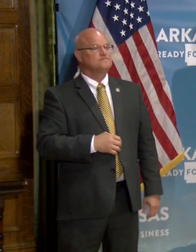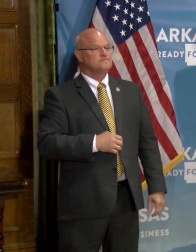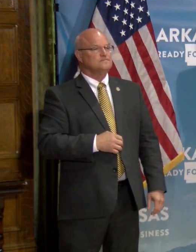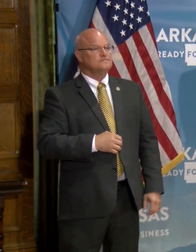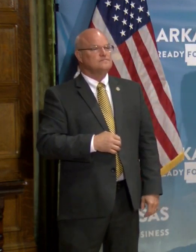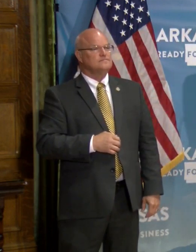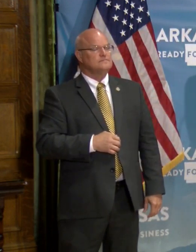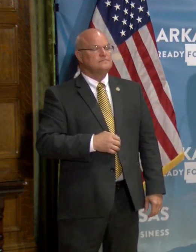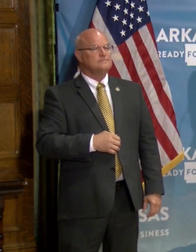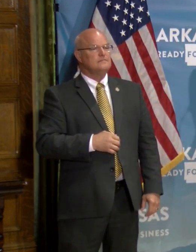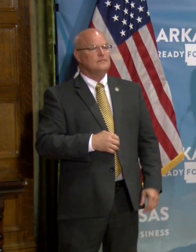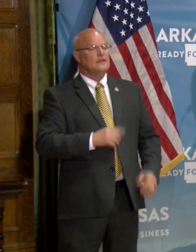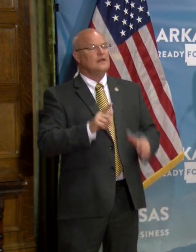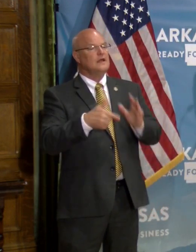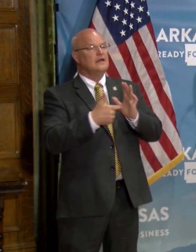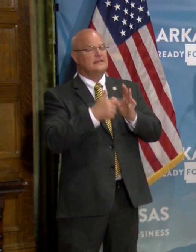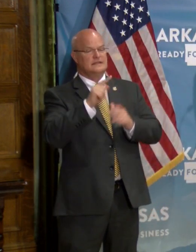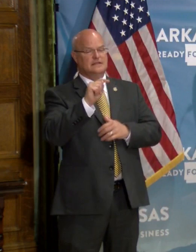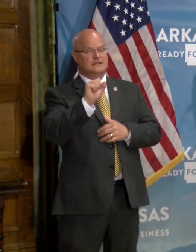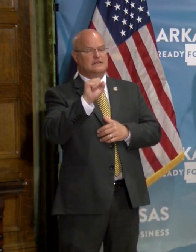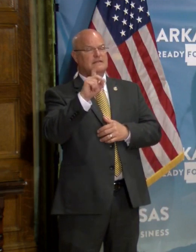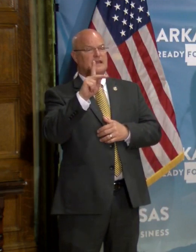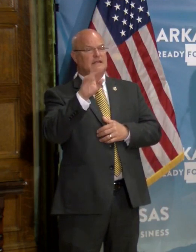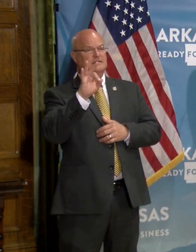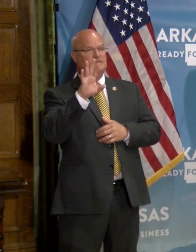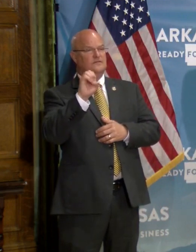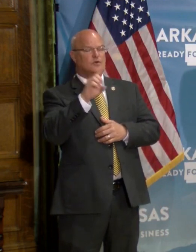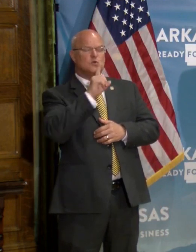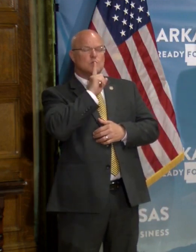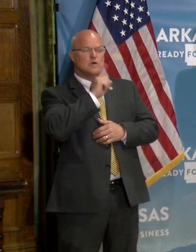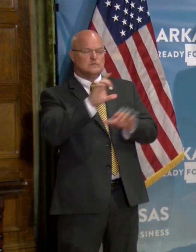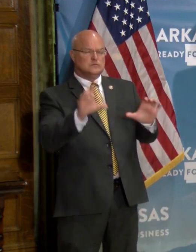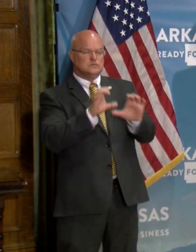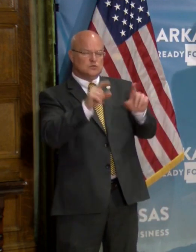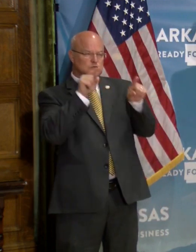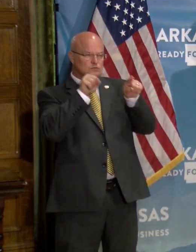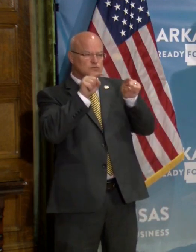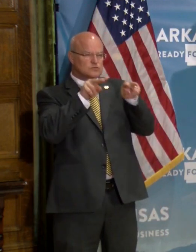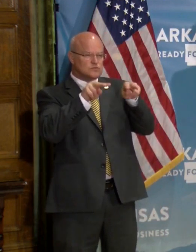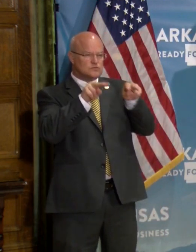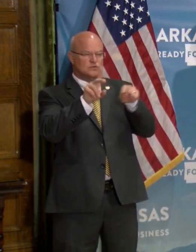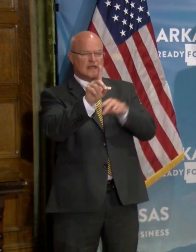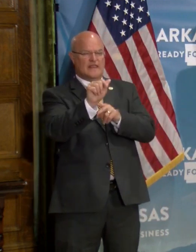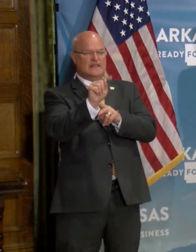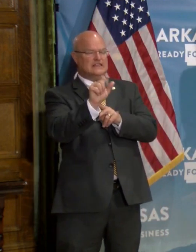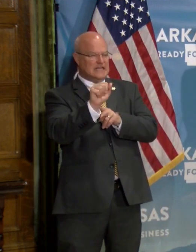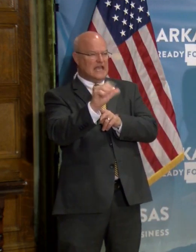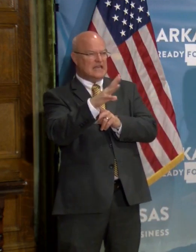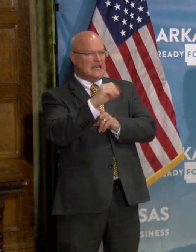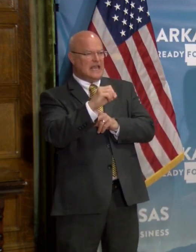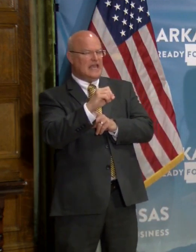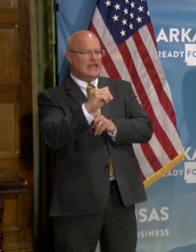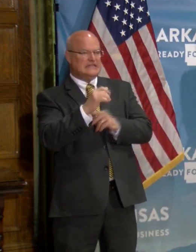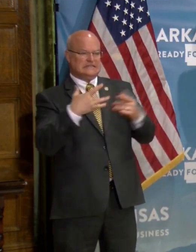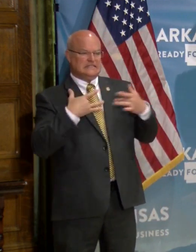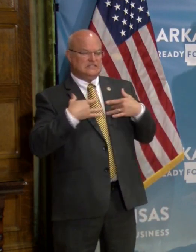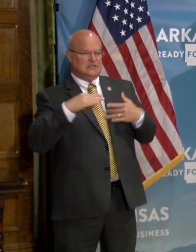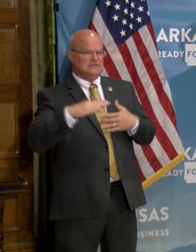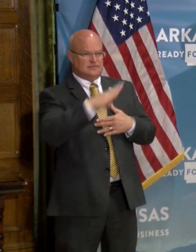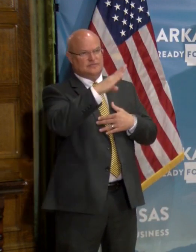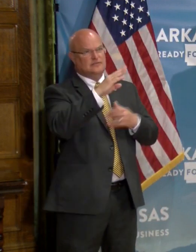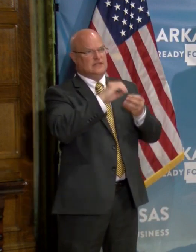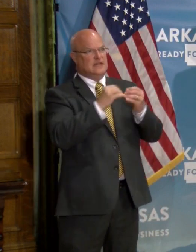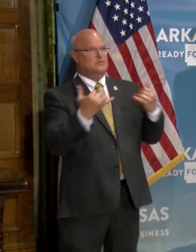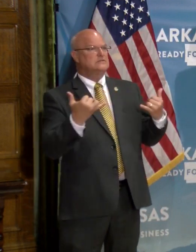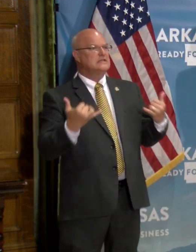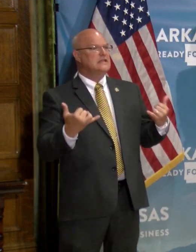the task force is actively following the data and the cases in Arkansas. And of course, we're concerned with the uptick that you saw in the